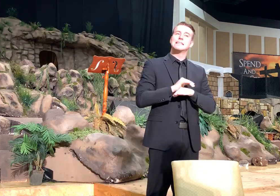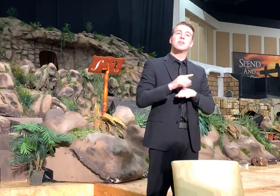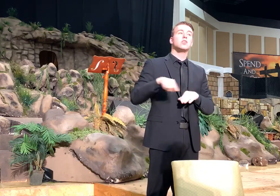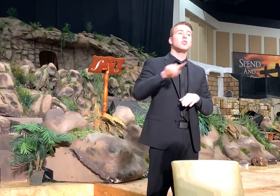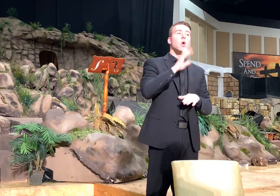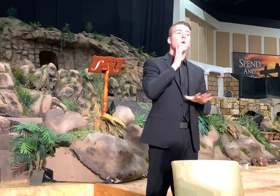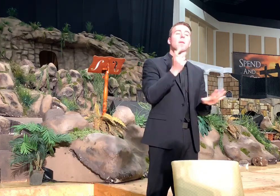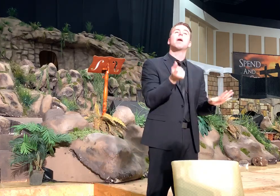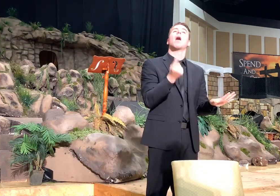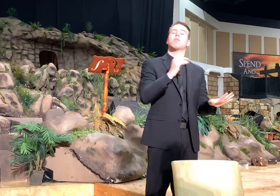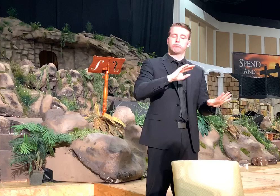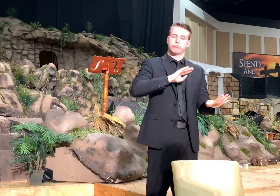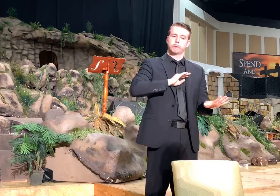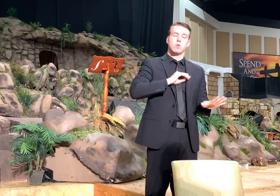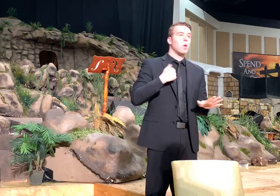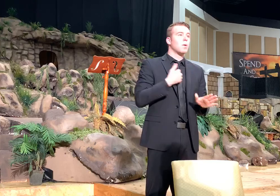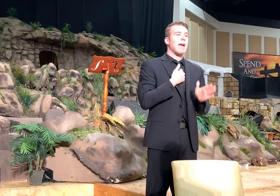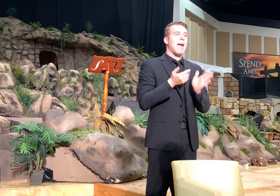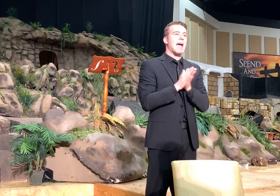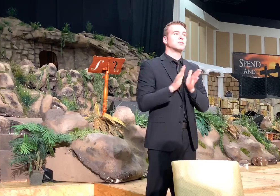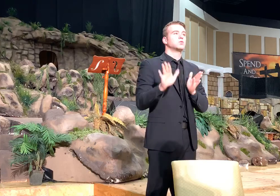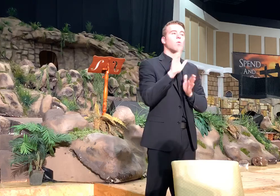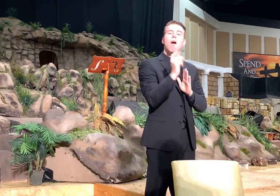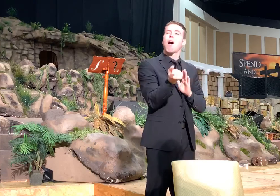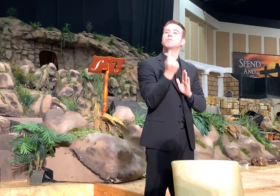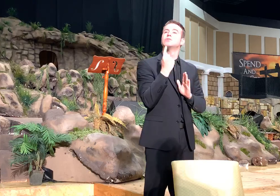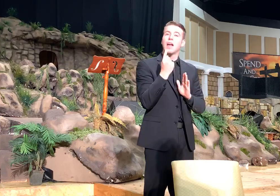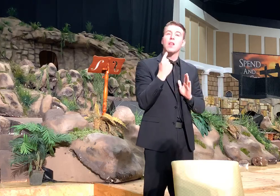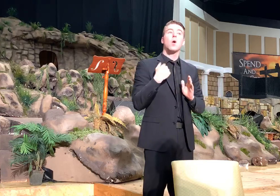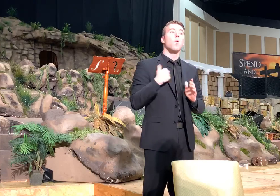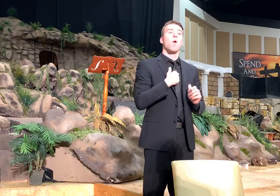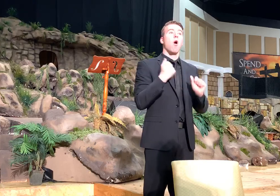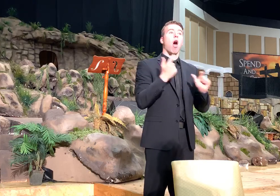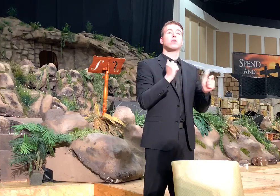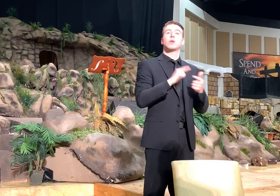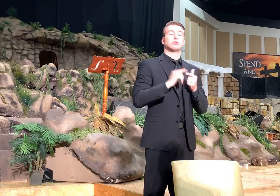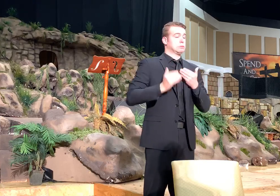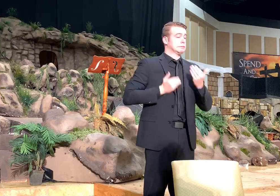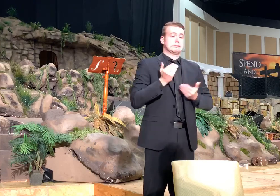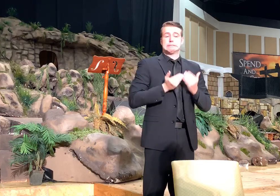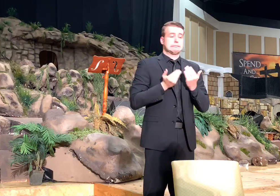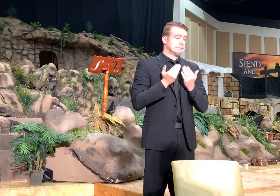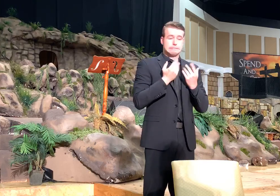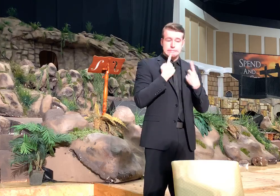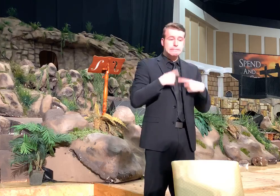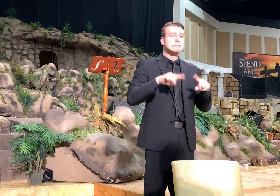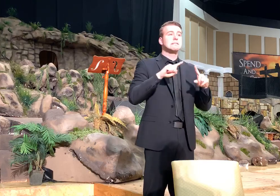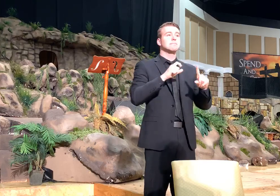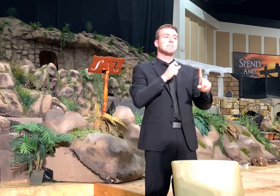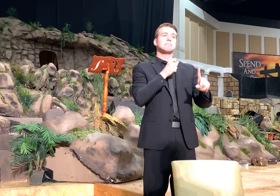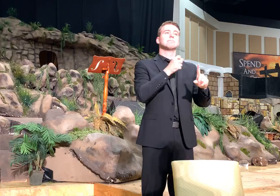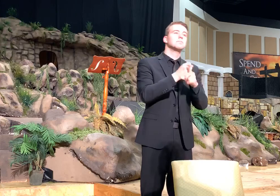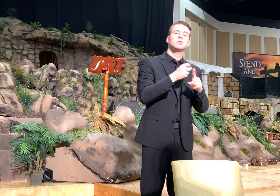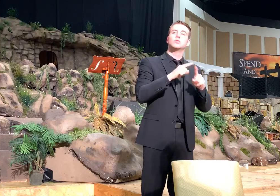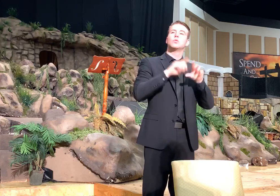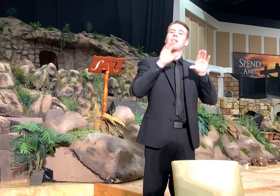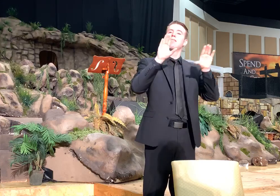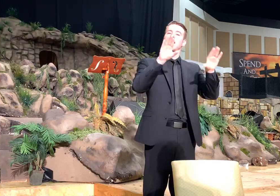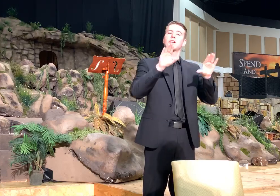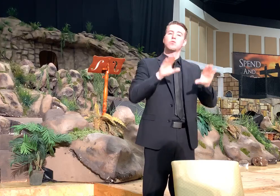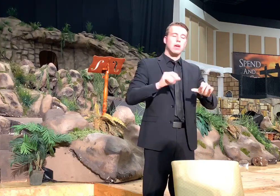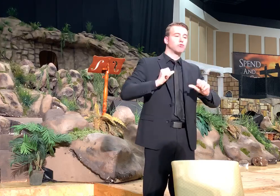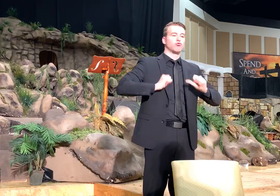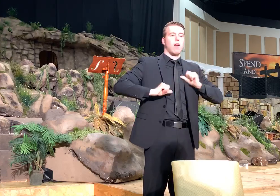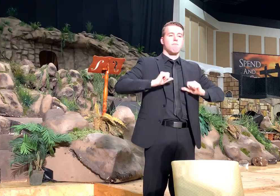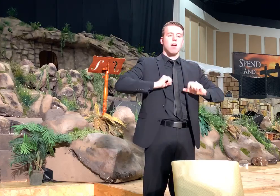be understanding. We would ask your understanding. We're all trying to make it through to the great dramatic